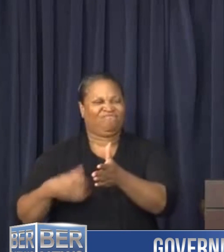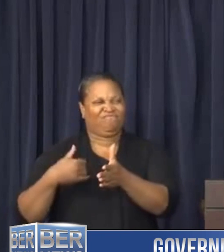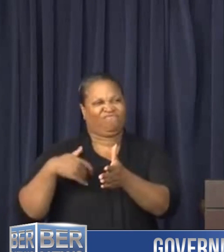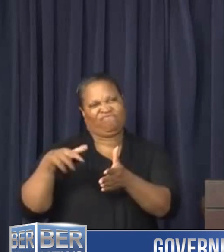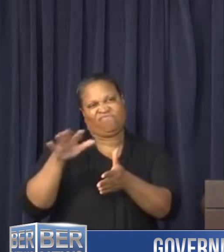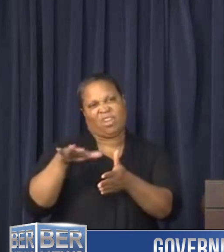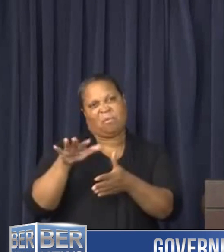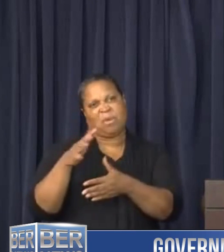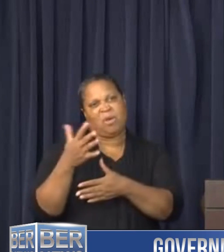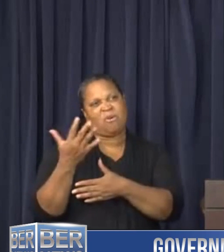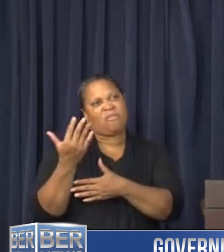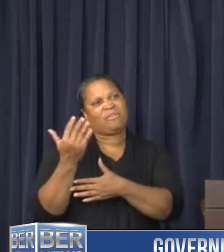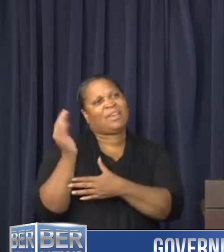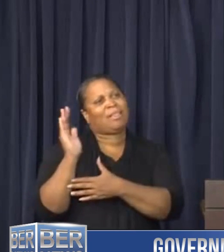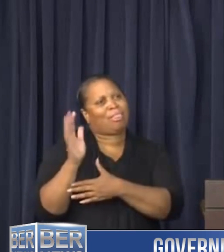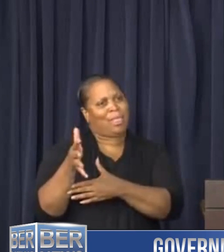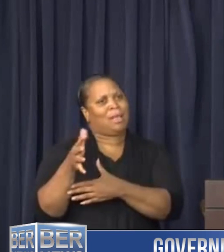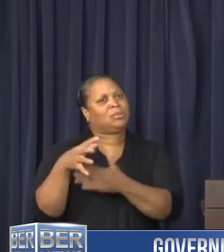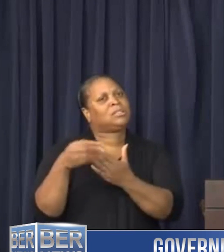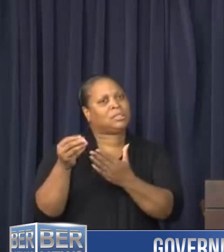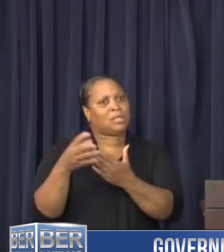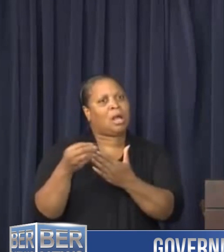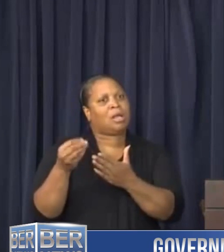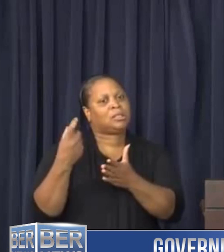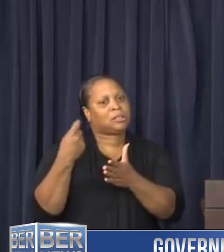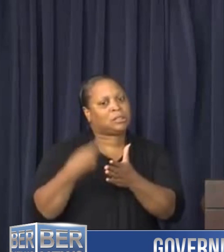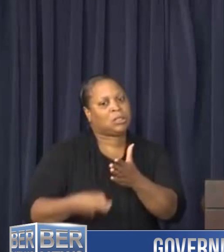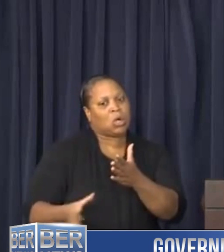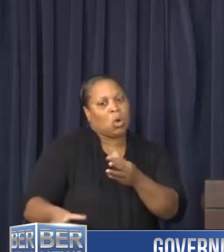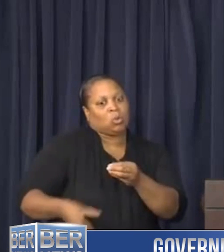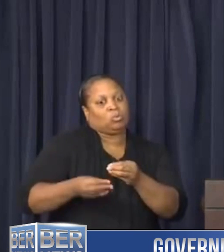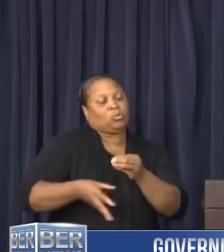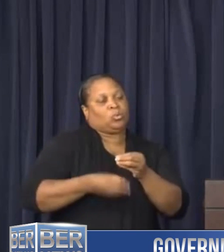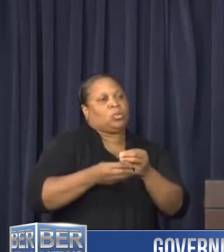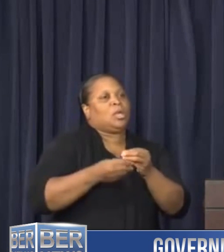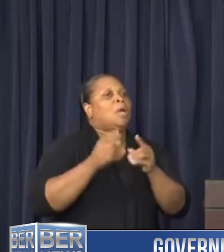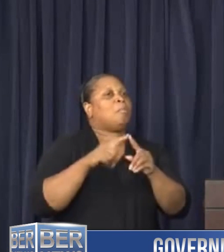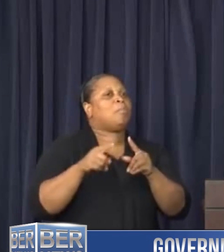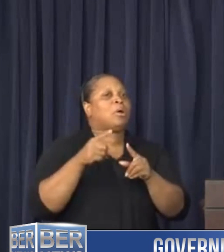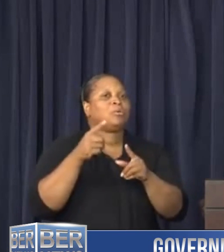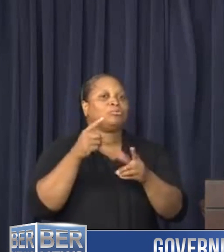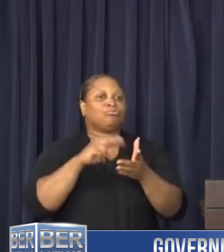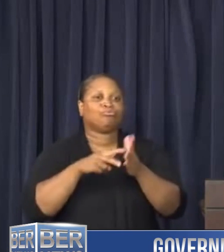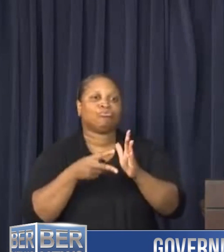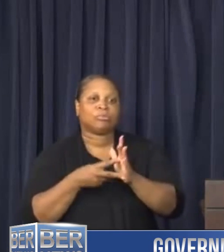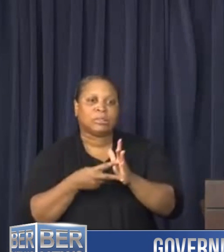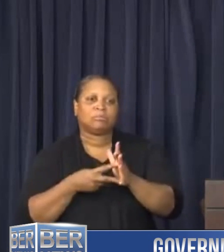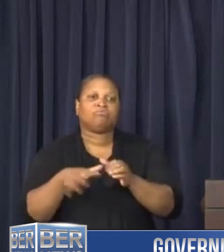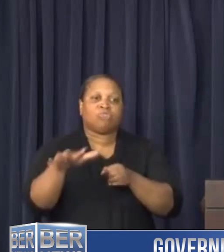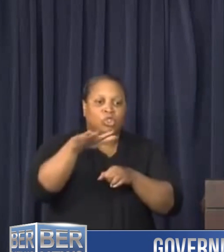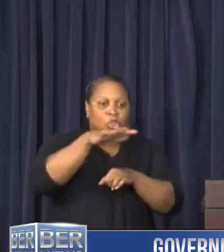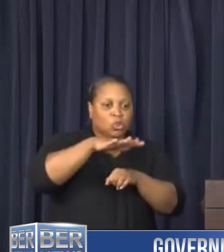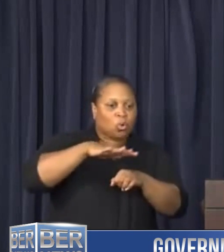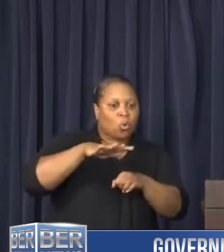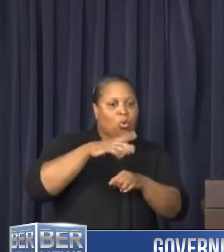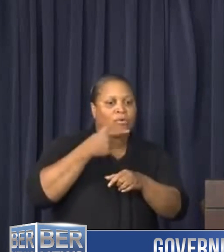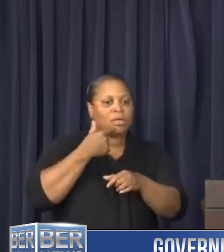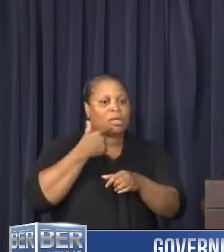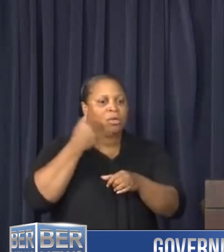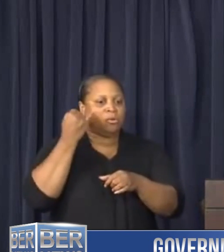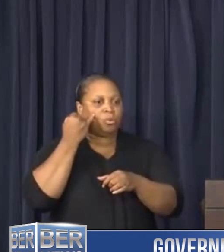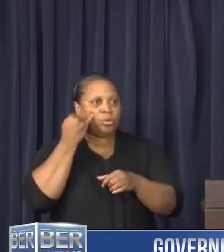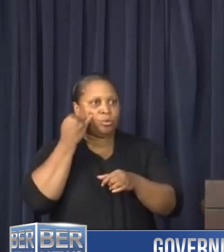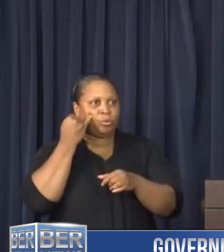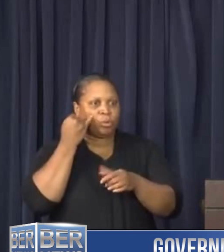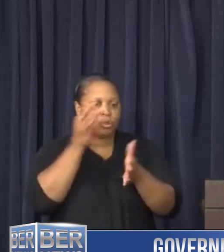$15,000 in cost. Now, we're talking about just over, if we were to quantify the goods that